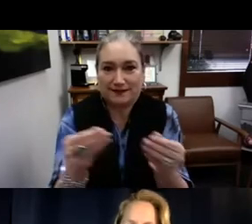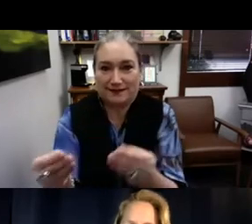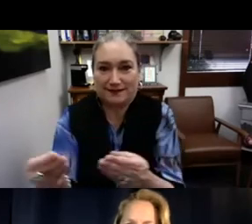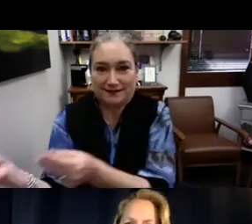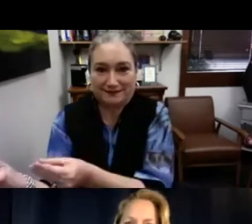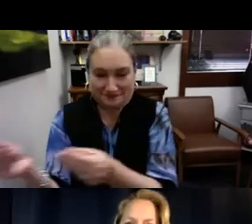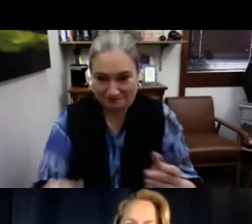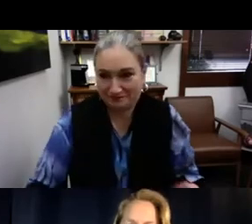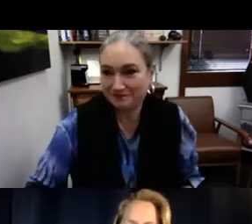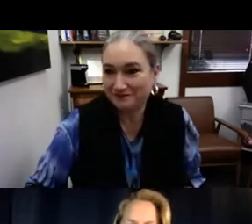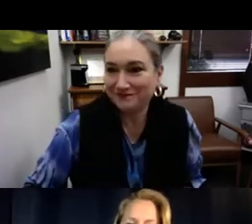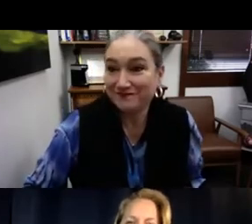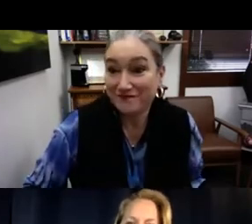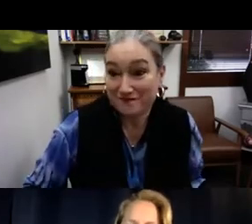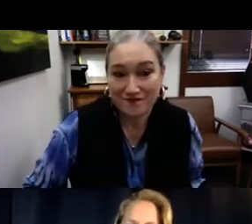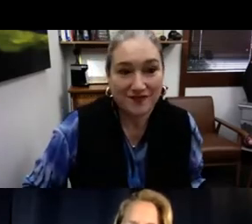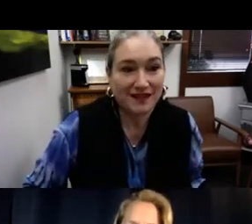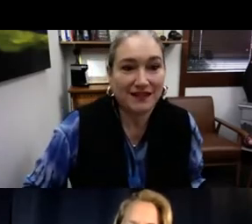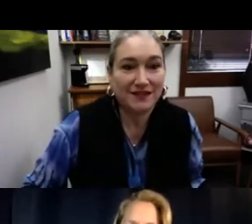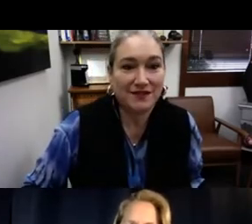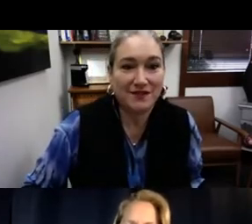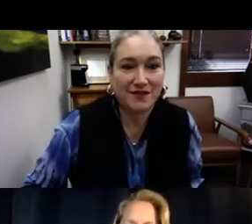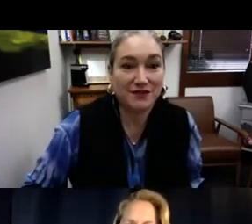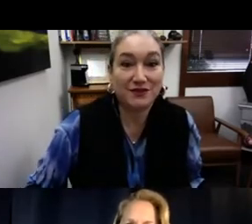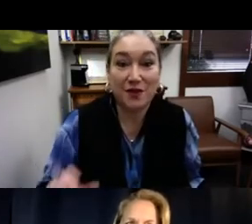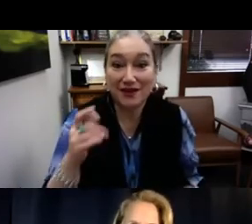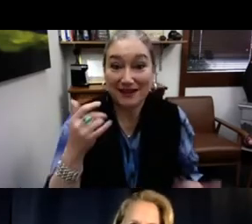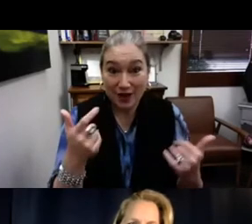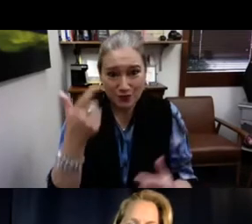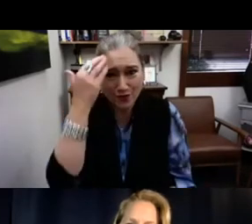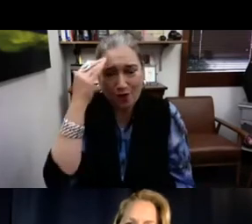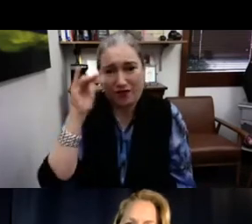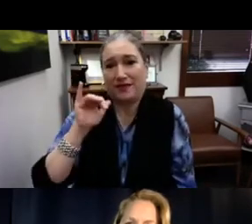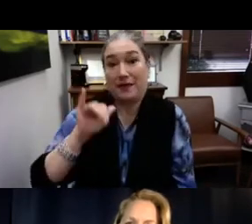Okay. We're going to try to go a little bit slower for the interpretation process.